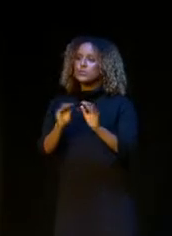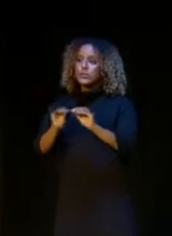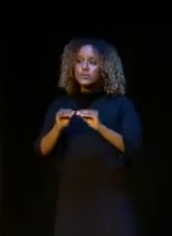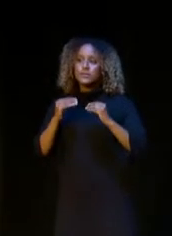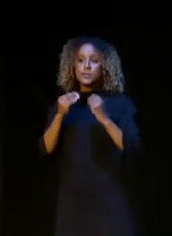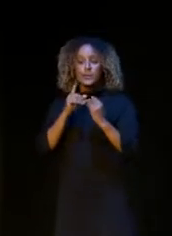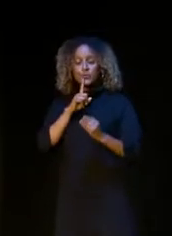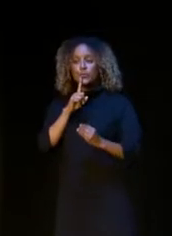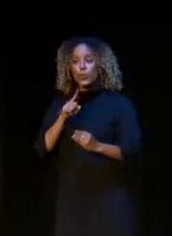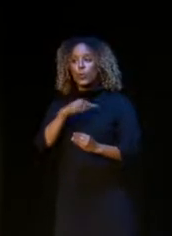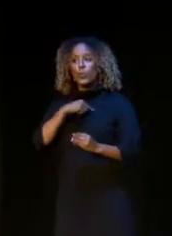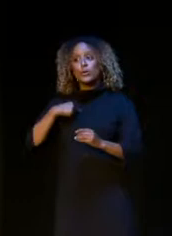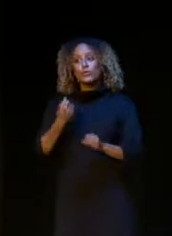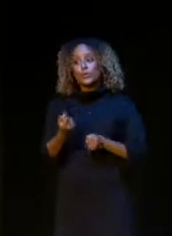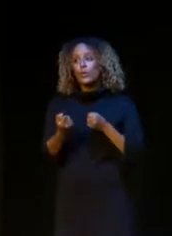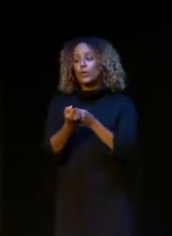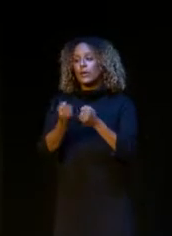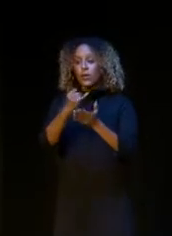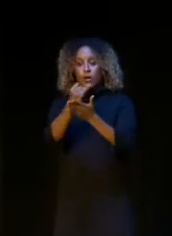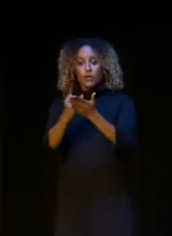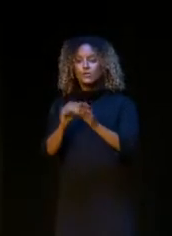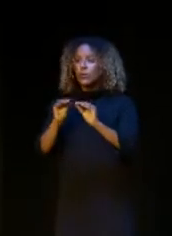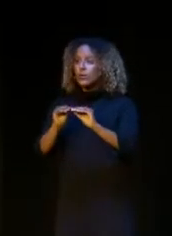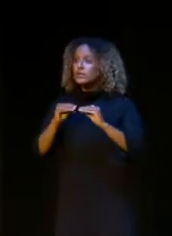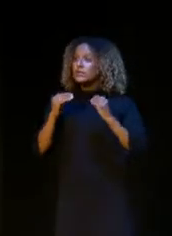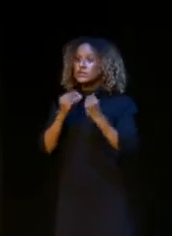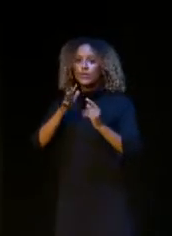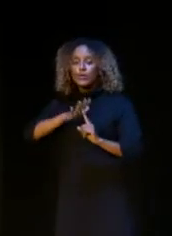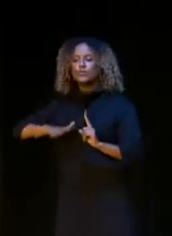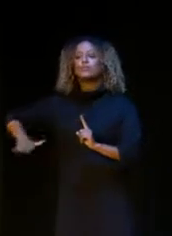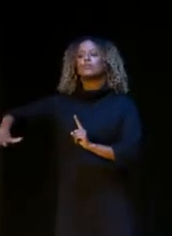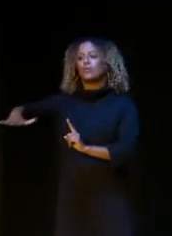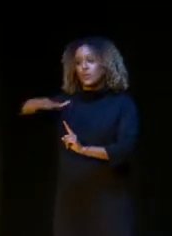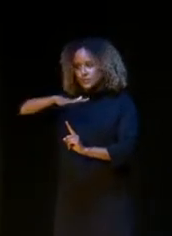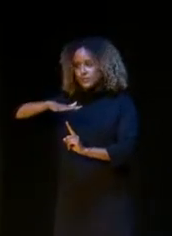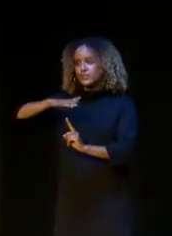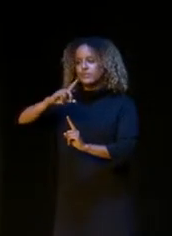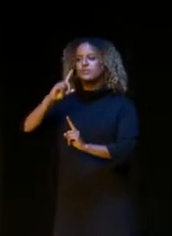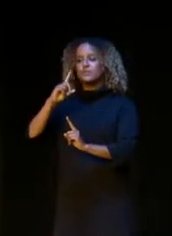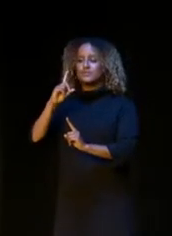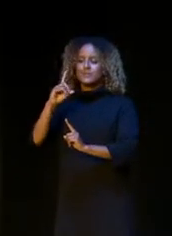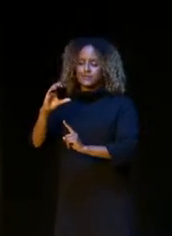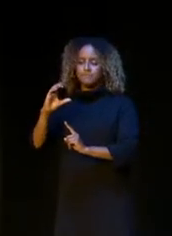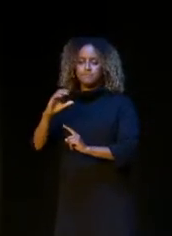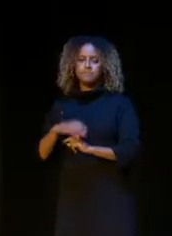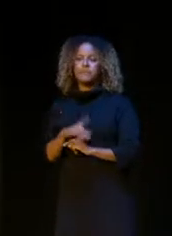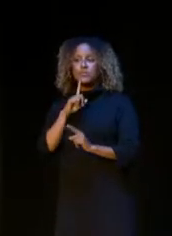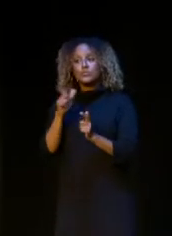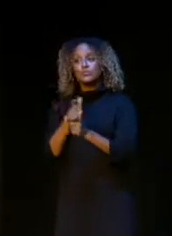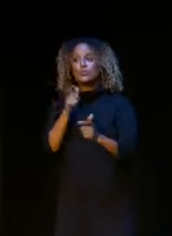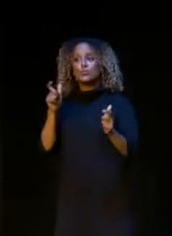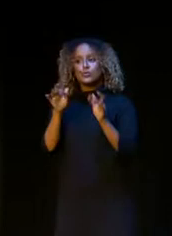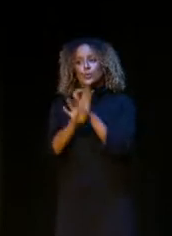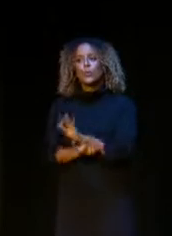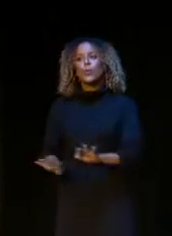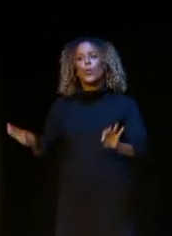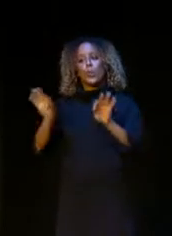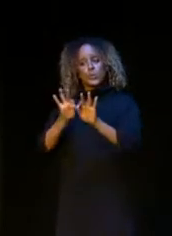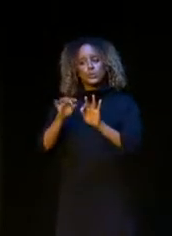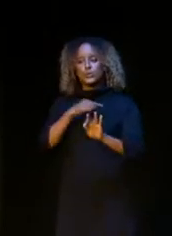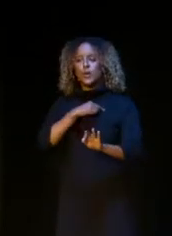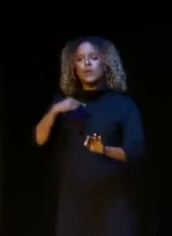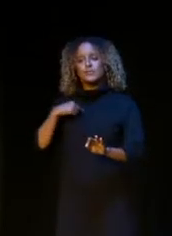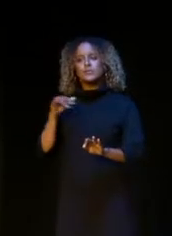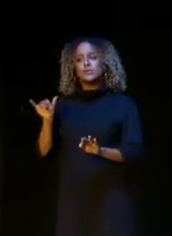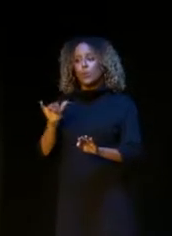and make sure we're supporting arts organizations across the city. And that's hugely important to us as